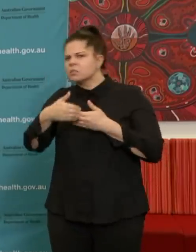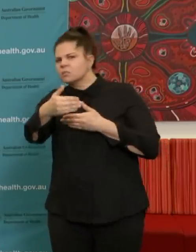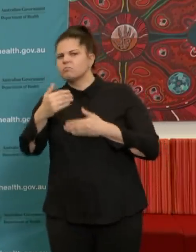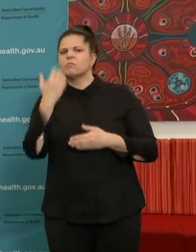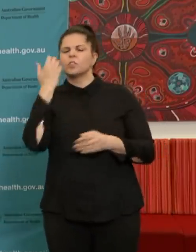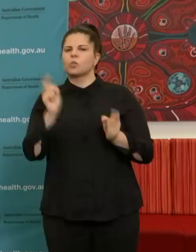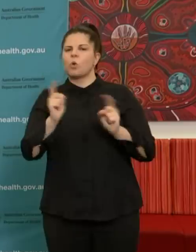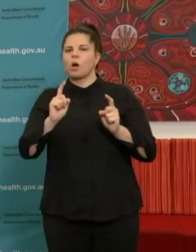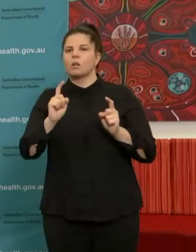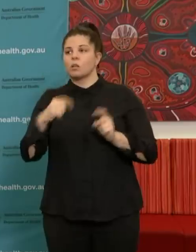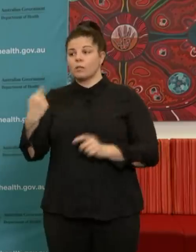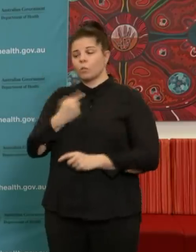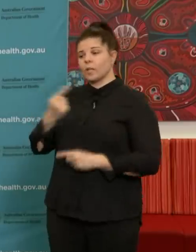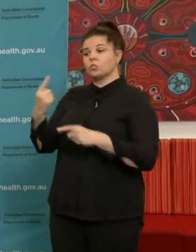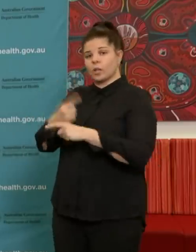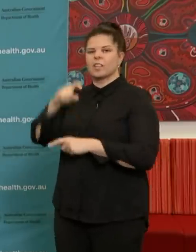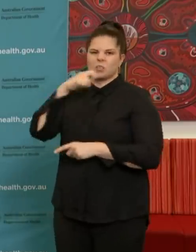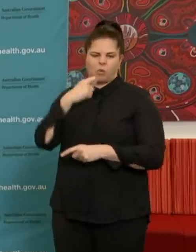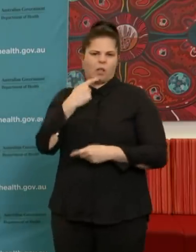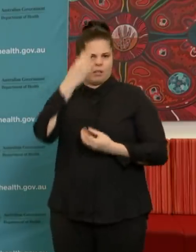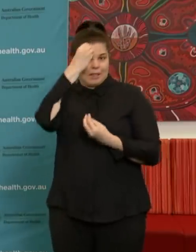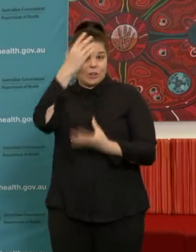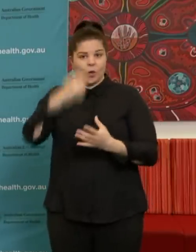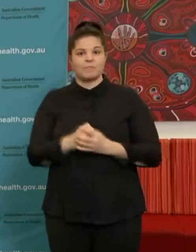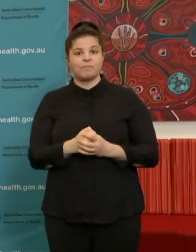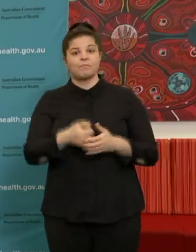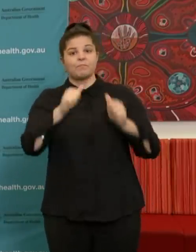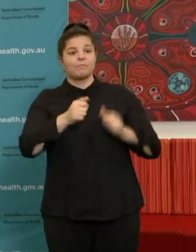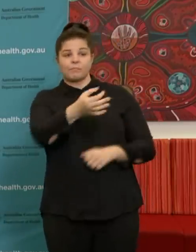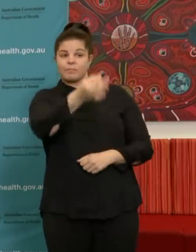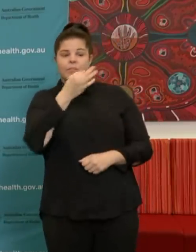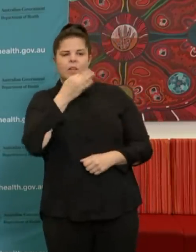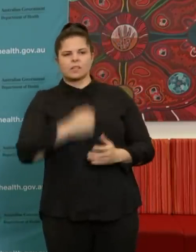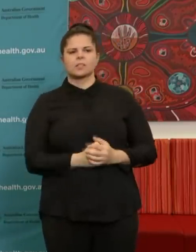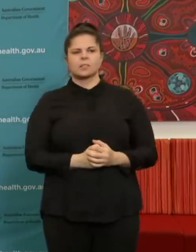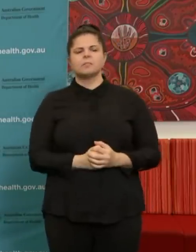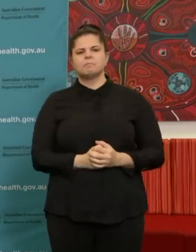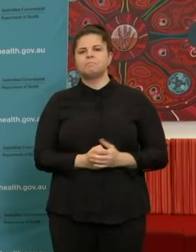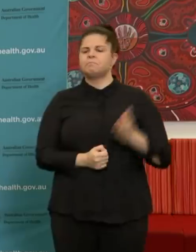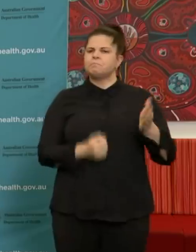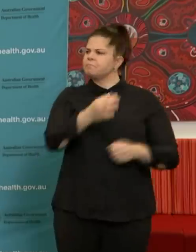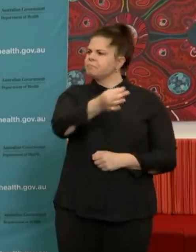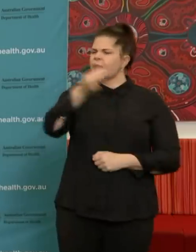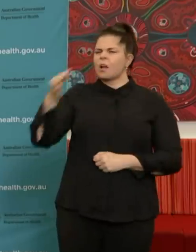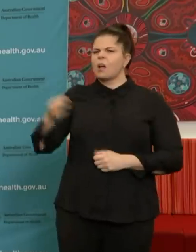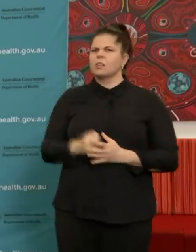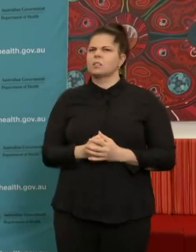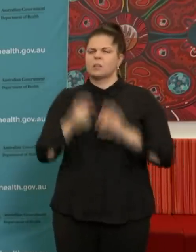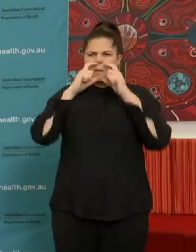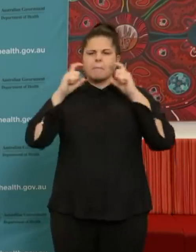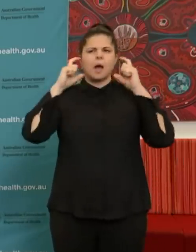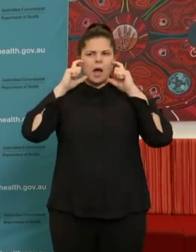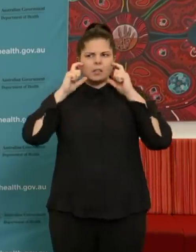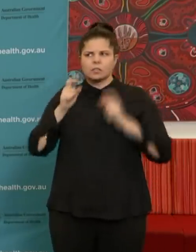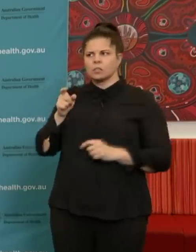future. So I'll leave it there and I'm happy to take questions. Just to explore that mask question, Dr Kelly, are saying that